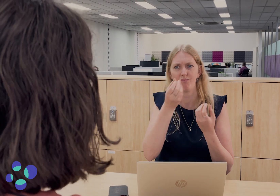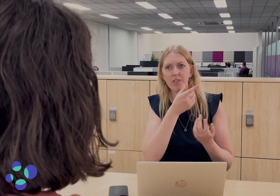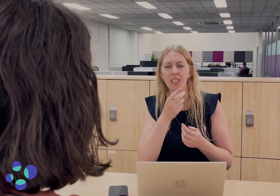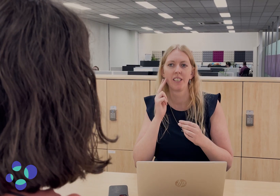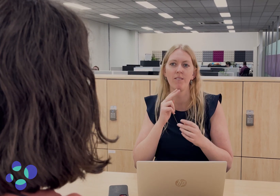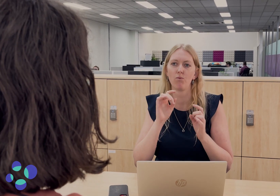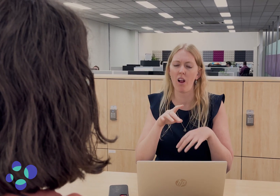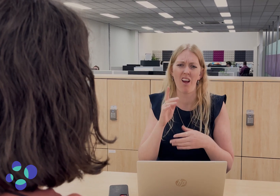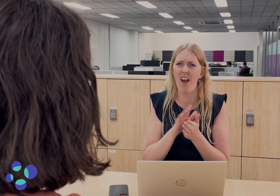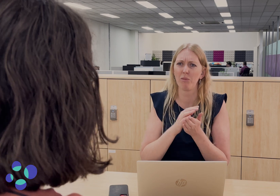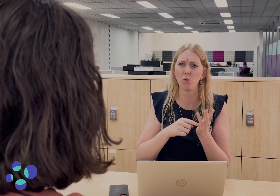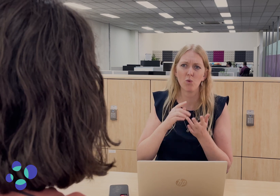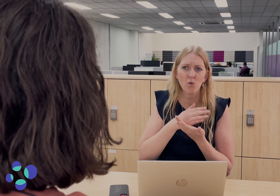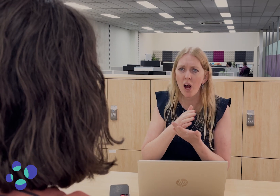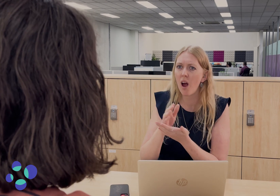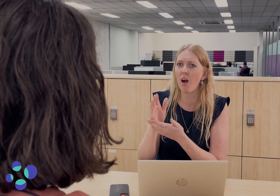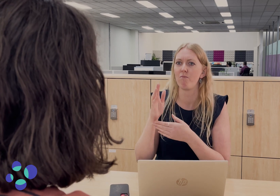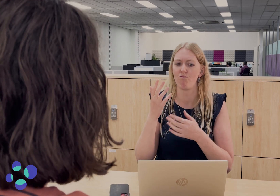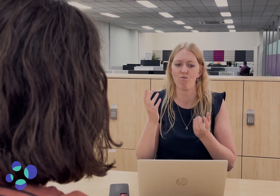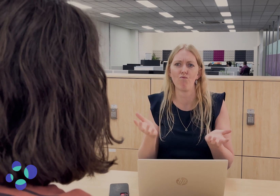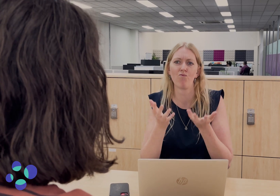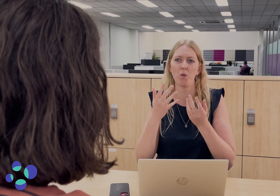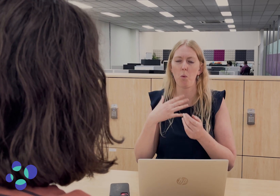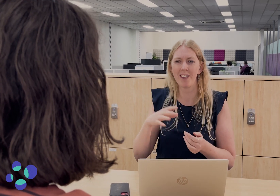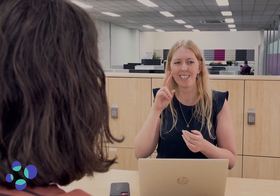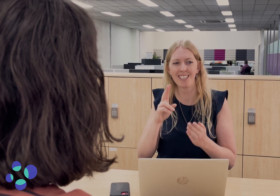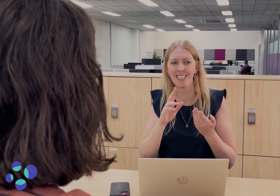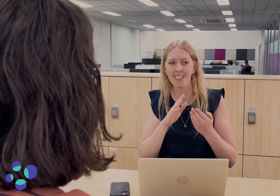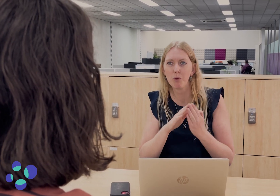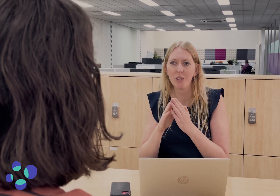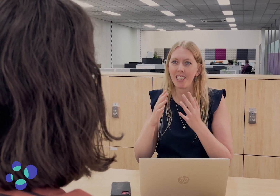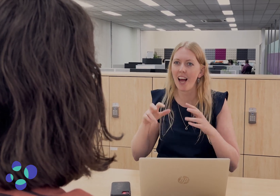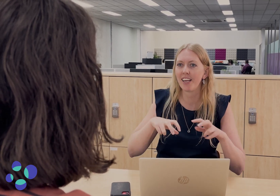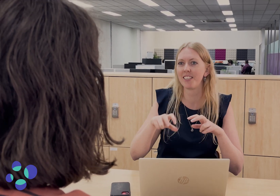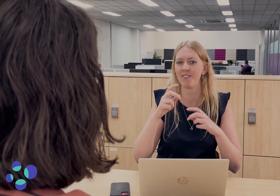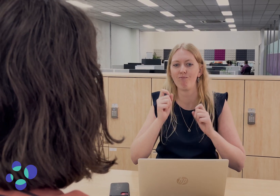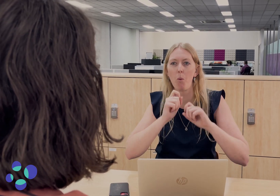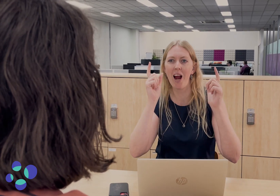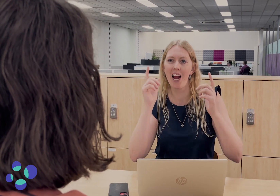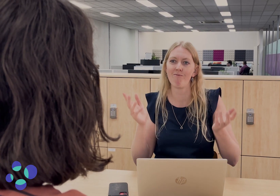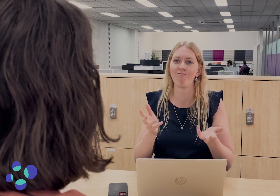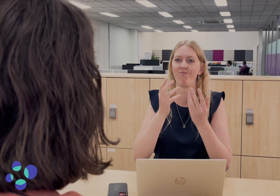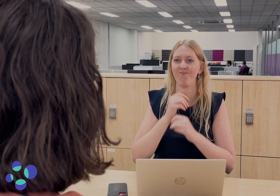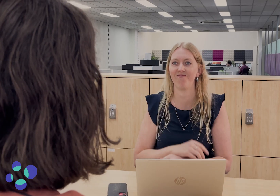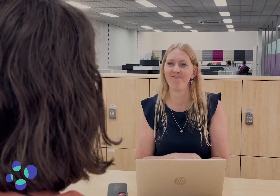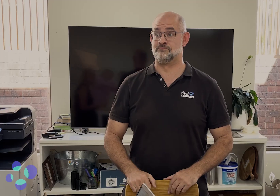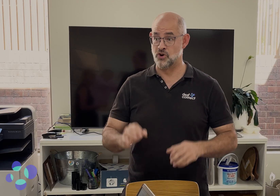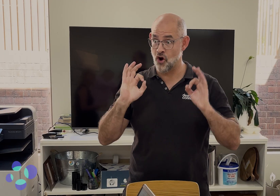can let Deaf Australia know as well and we can share those events and just really encourage the community to be active and aware of the day and the celebrations.